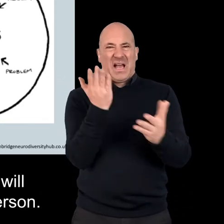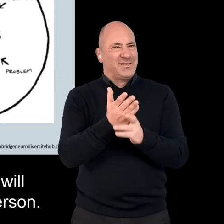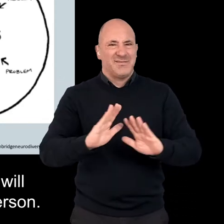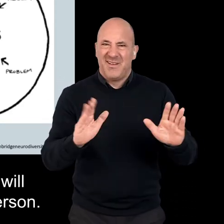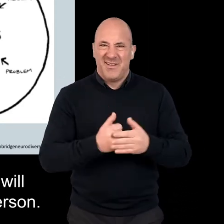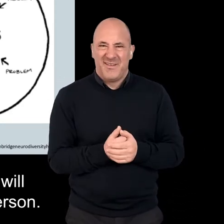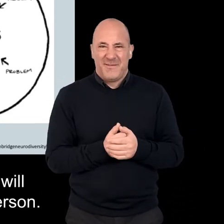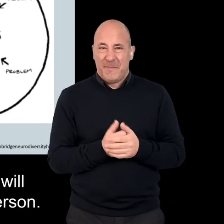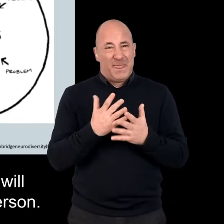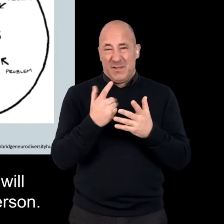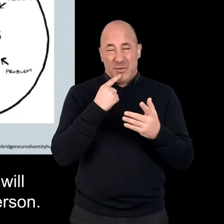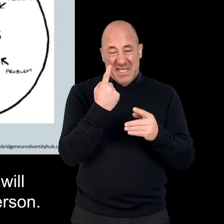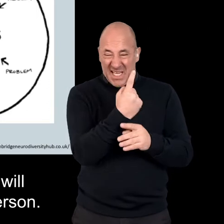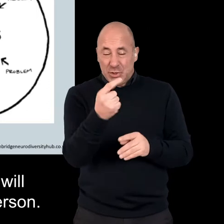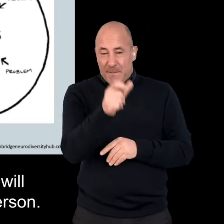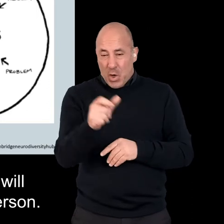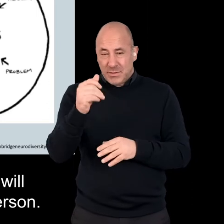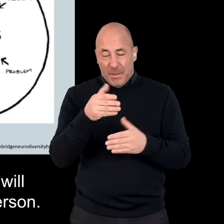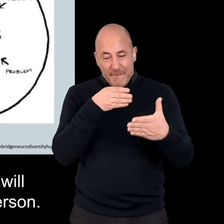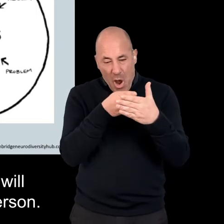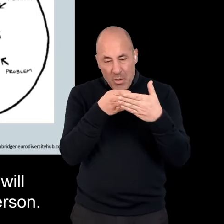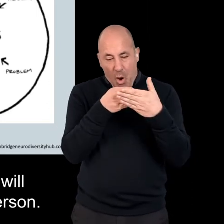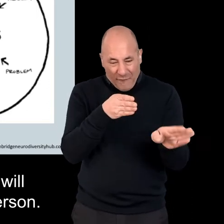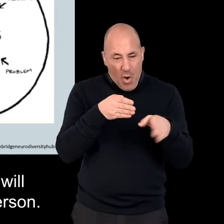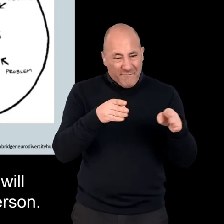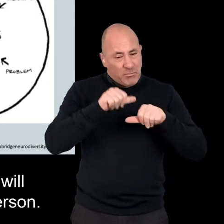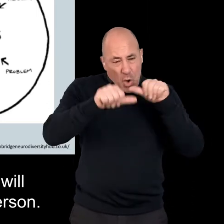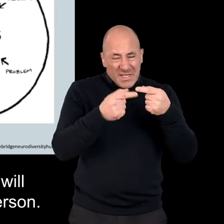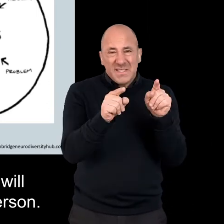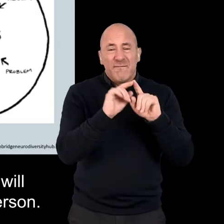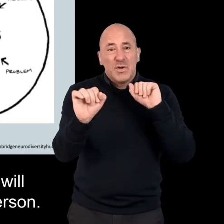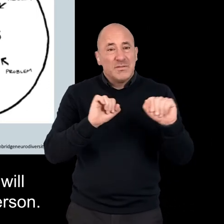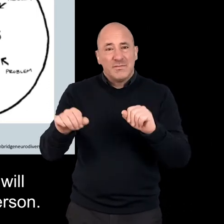and that the process to do this would be different for each individual person.